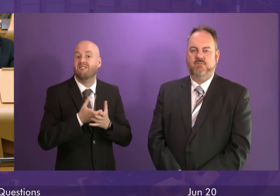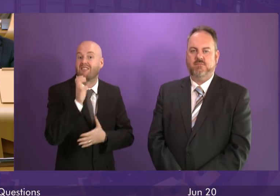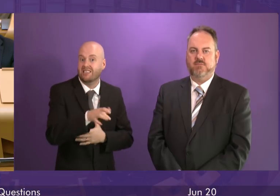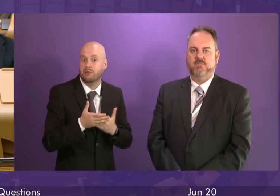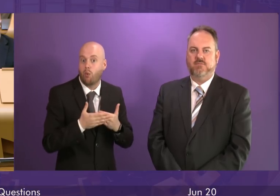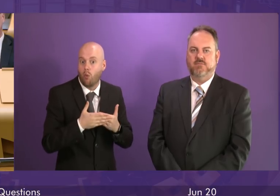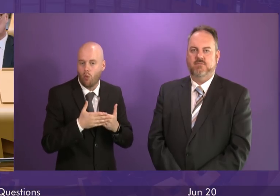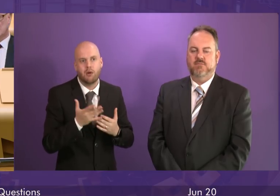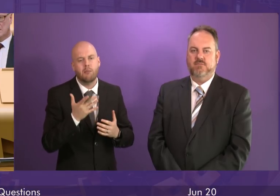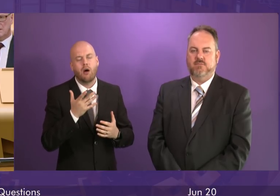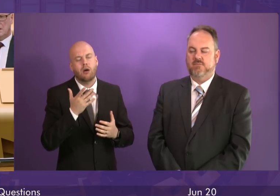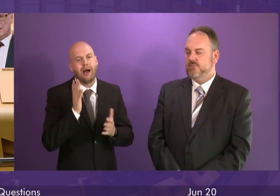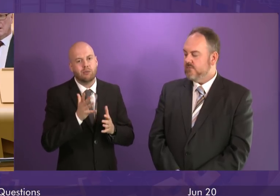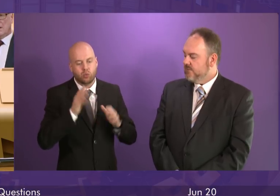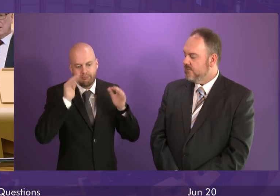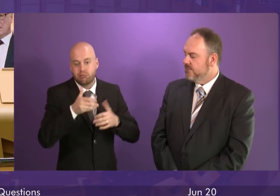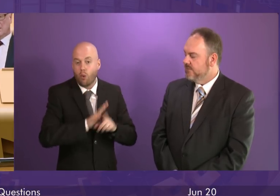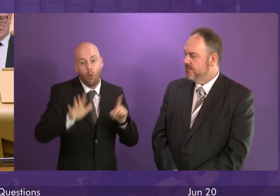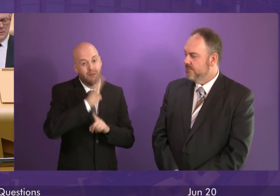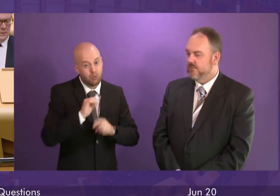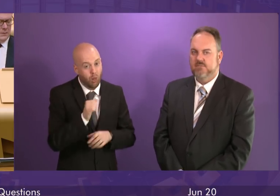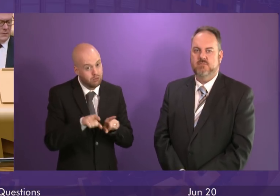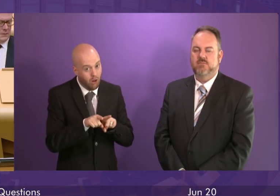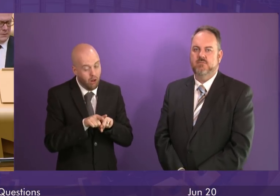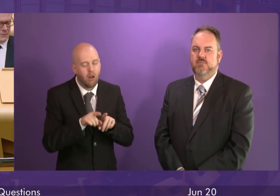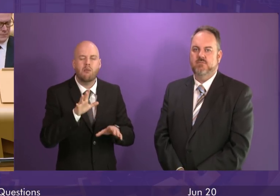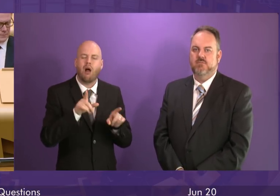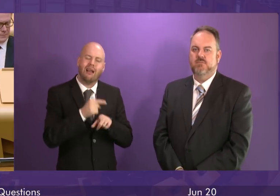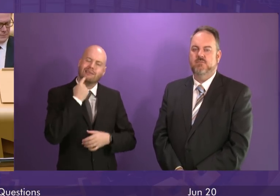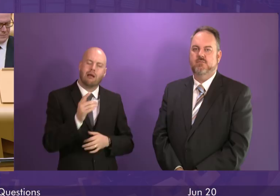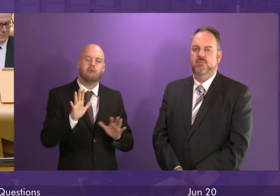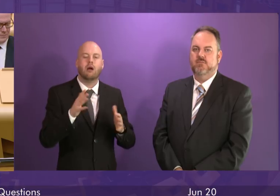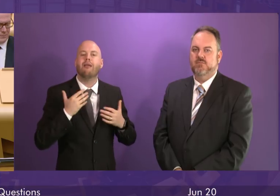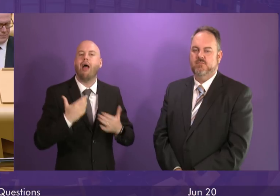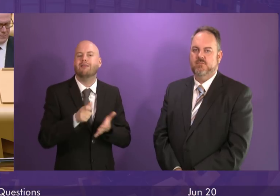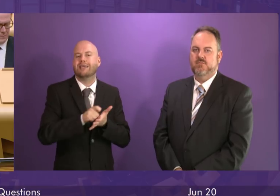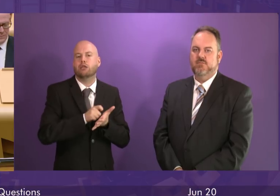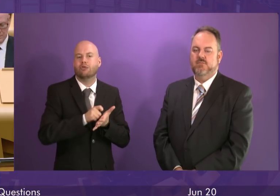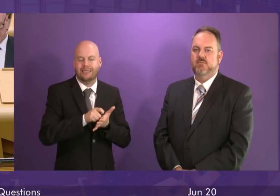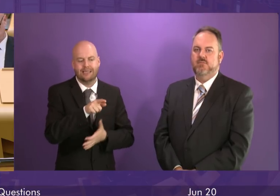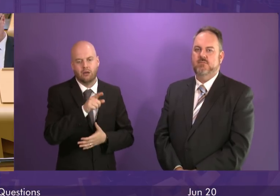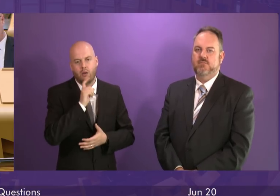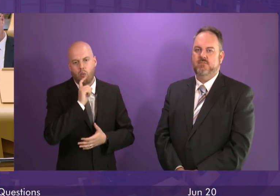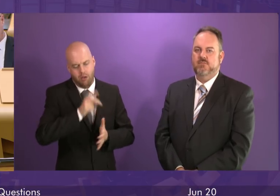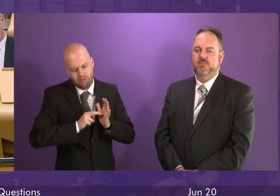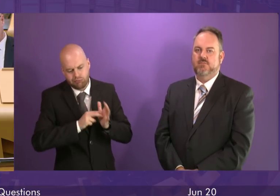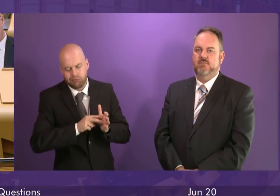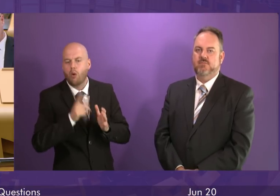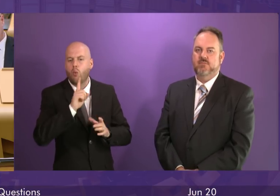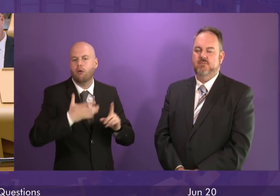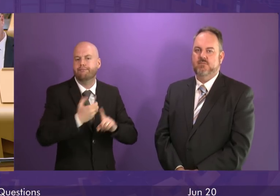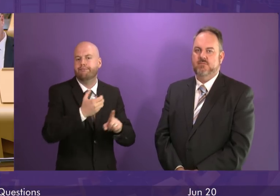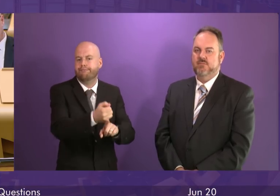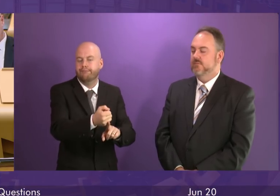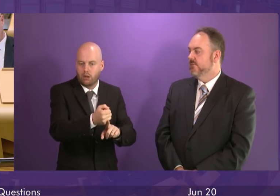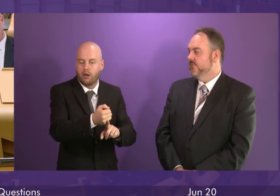country. The Health Secretary, as I said, will engage with Borders to reiterate our expectation that within the three-year flexibility to open to them,